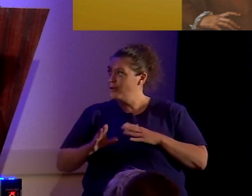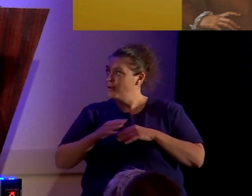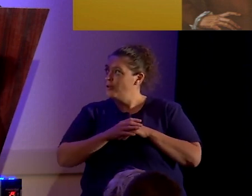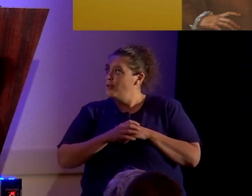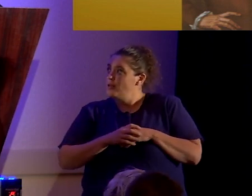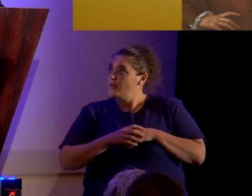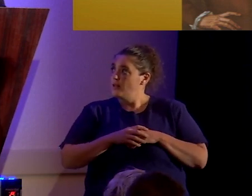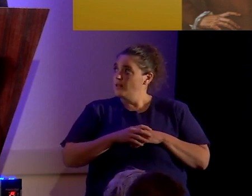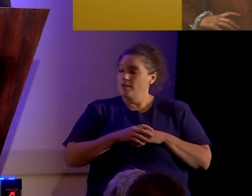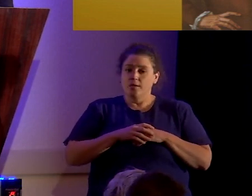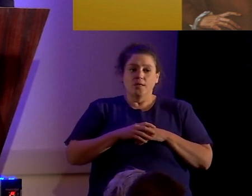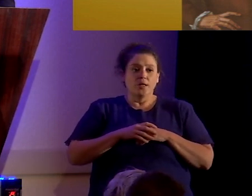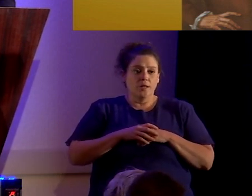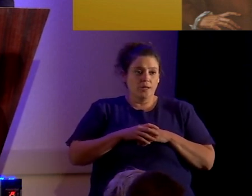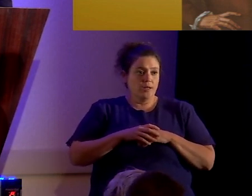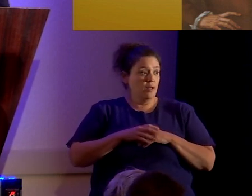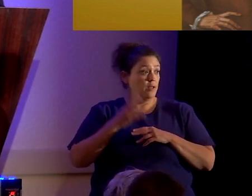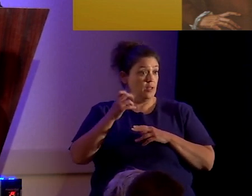prophet, by the way.